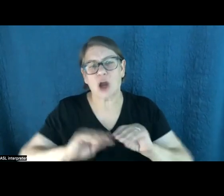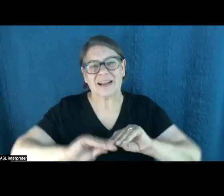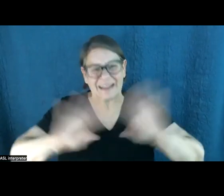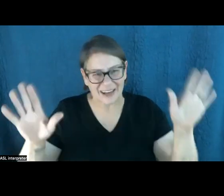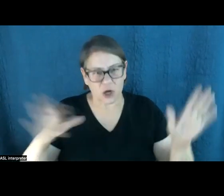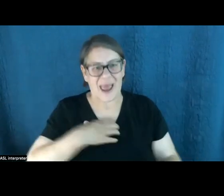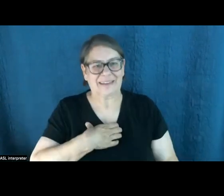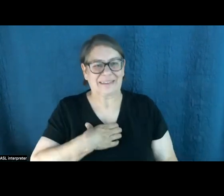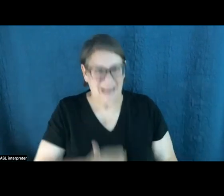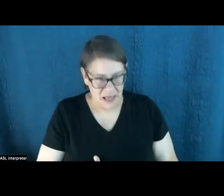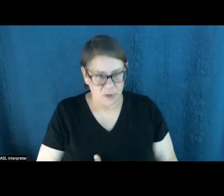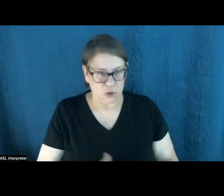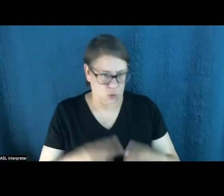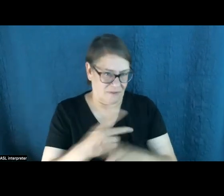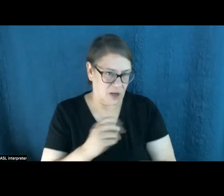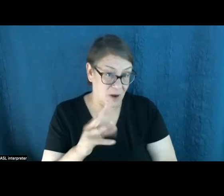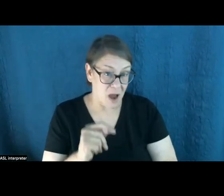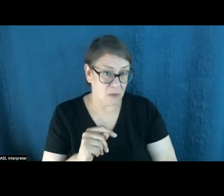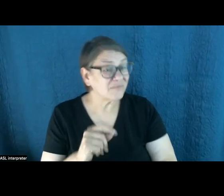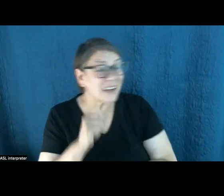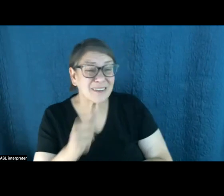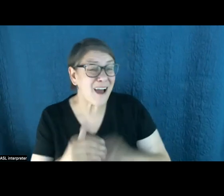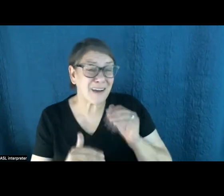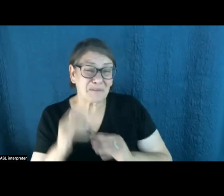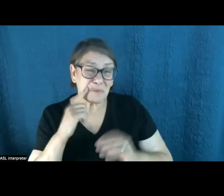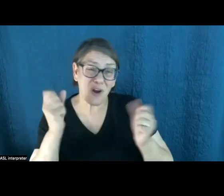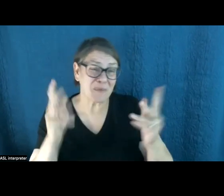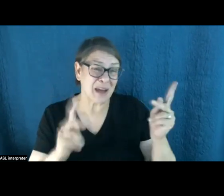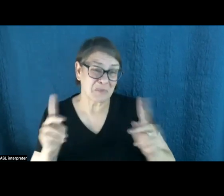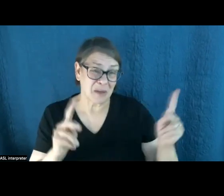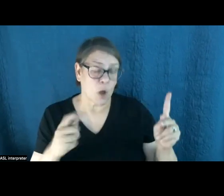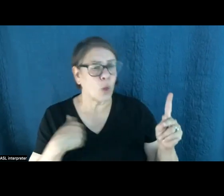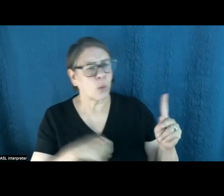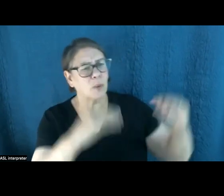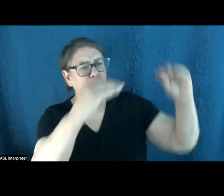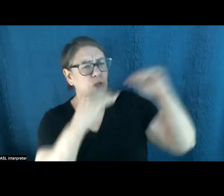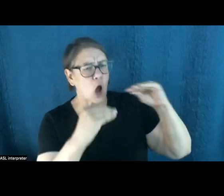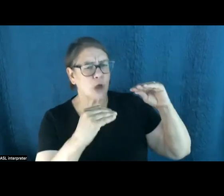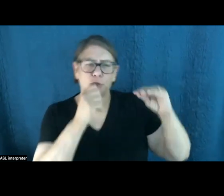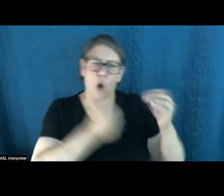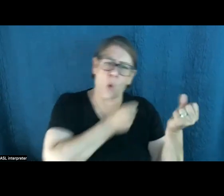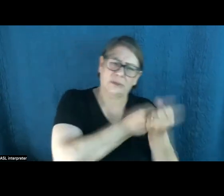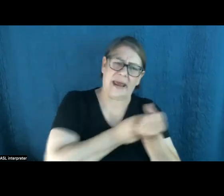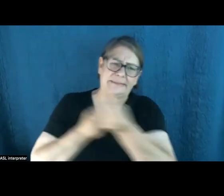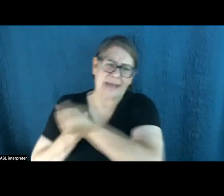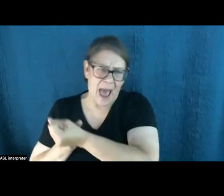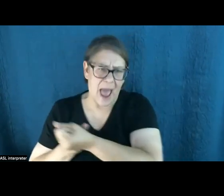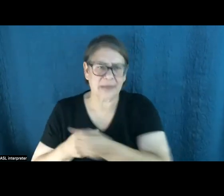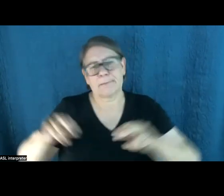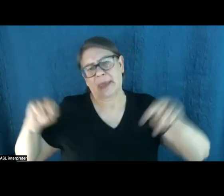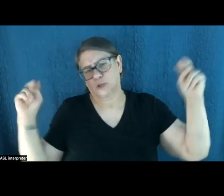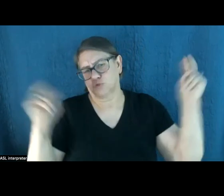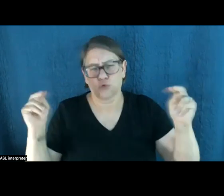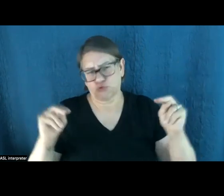out how to do that. And that's not a very comfortable idea for a lot of journalists. were taught, you know, don't take sides in political debates, be neutral, just stick to the